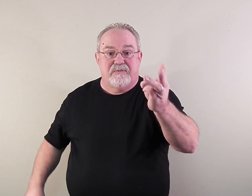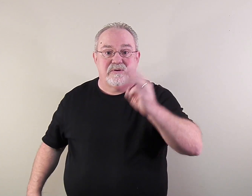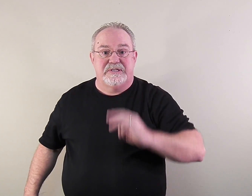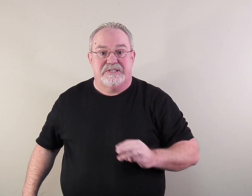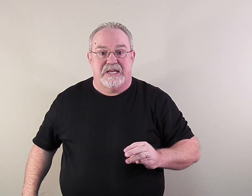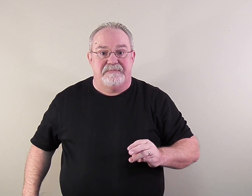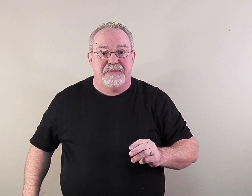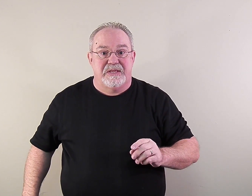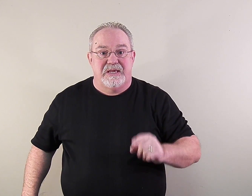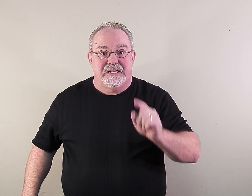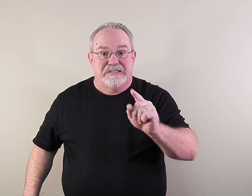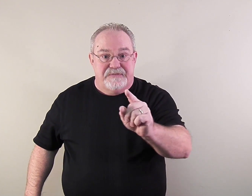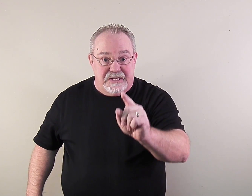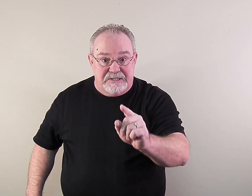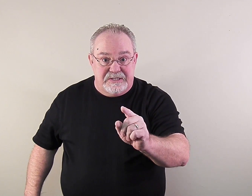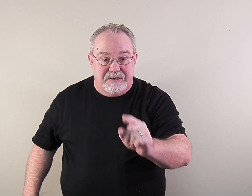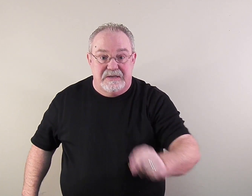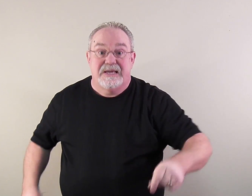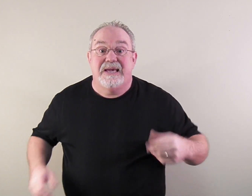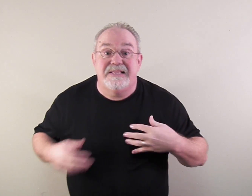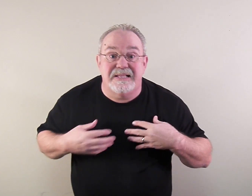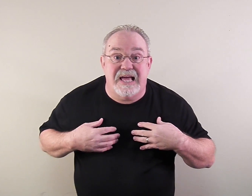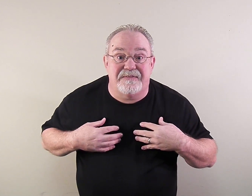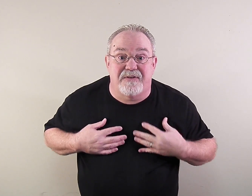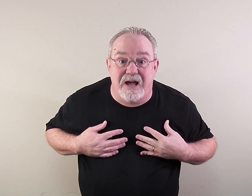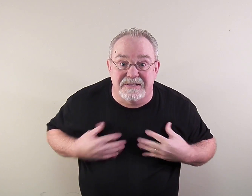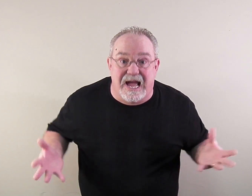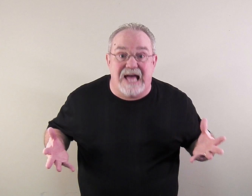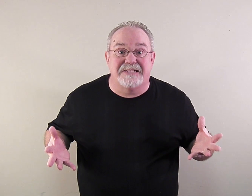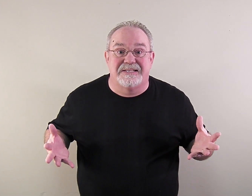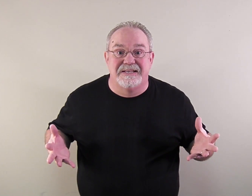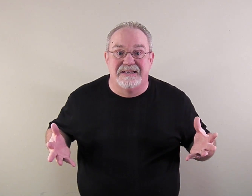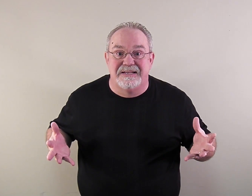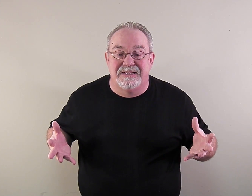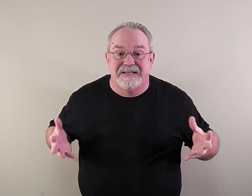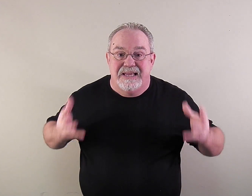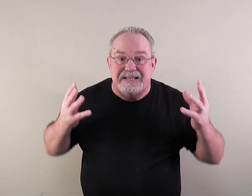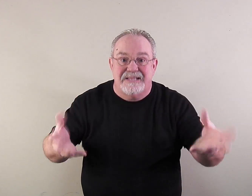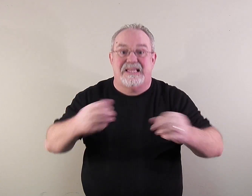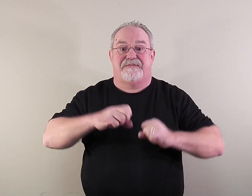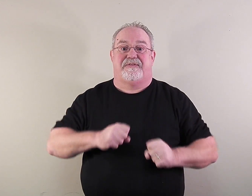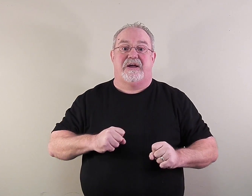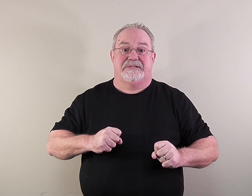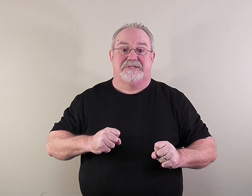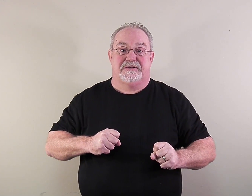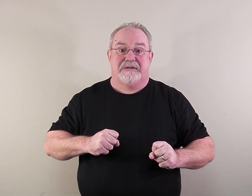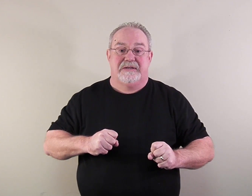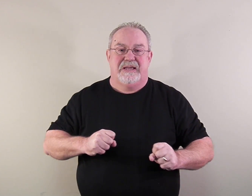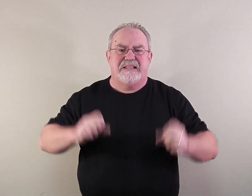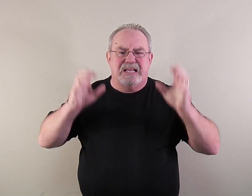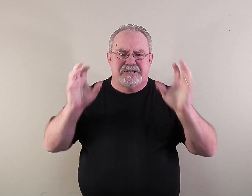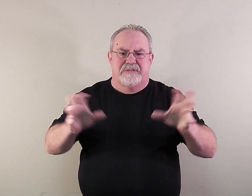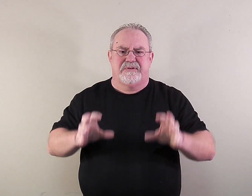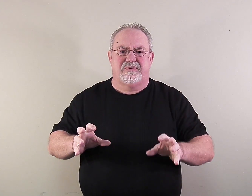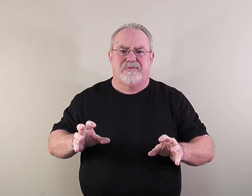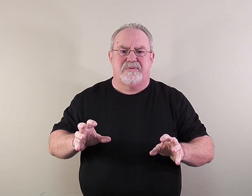words he said, it is finished. He did that for us, guys. He did that for us. Isn't that something cool?